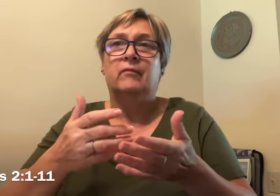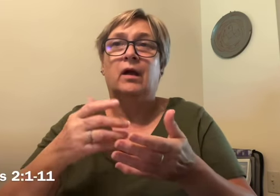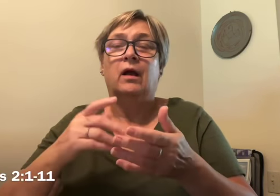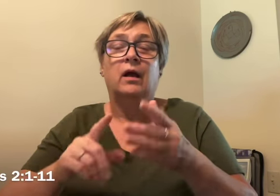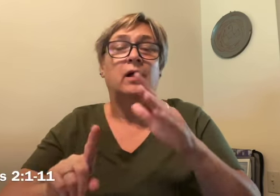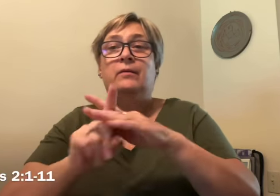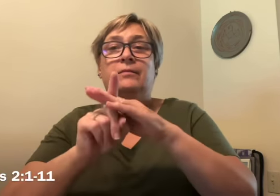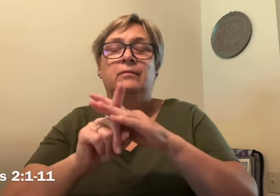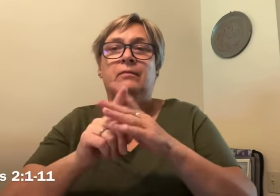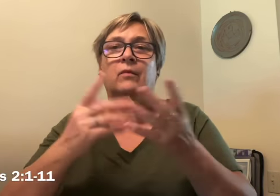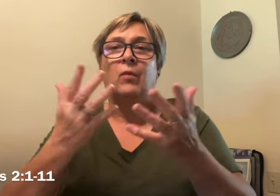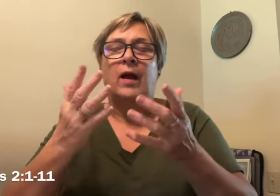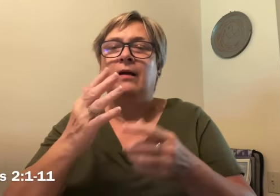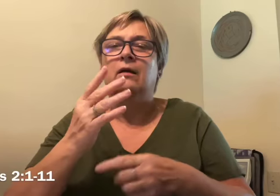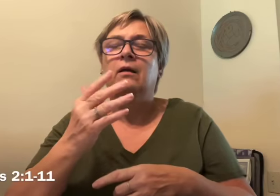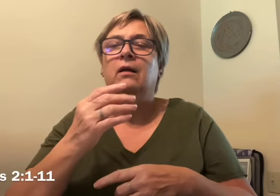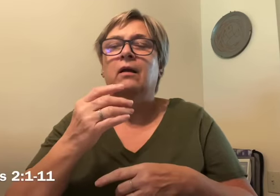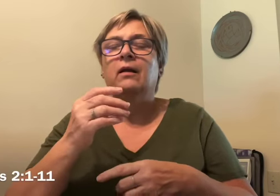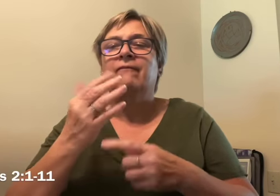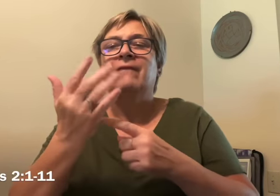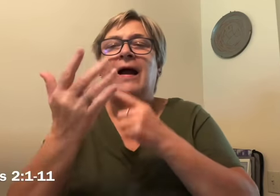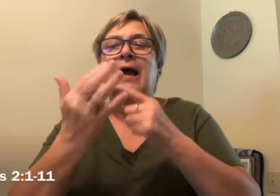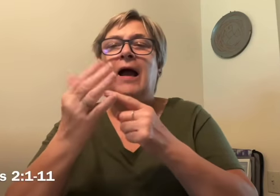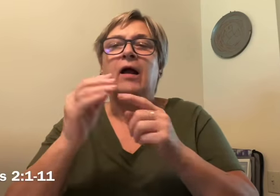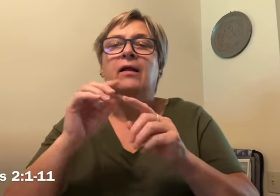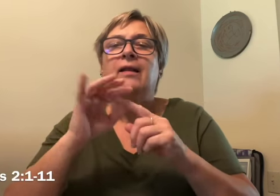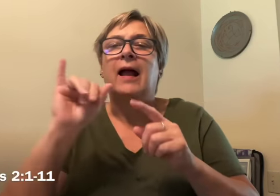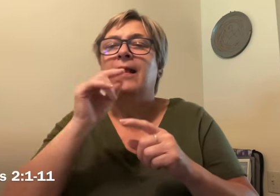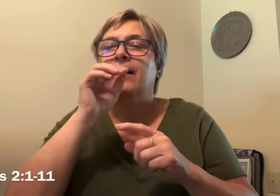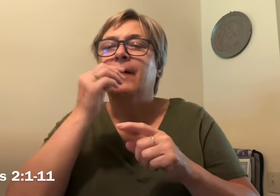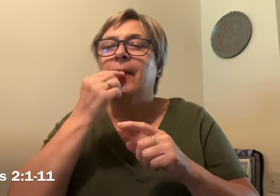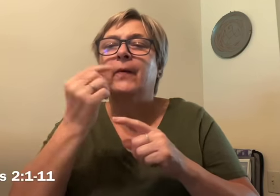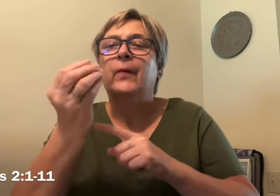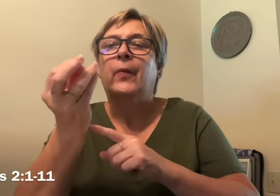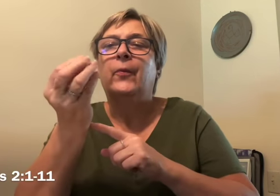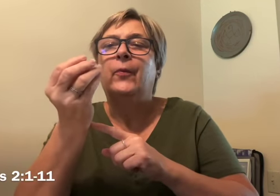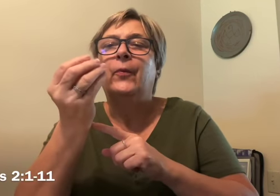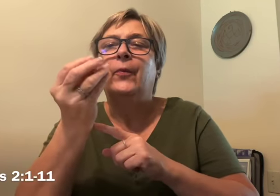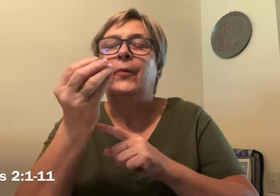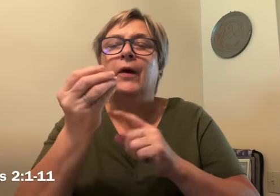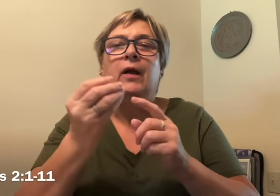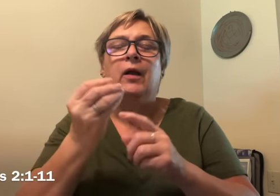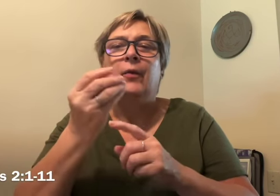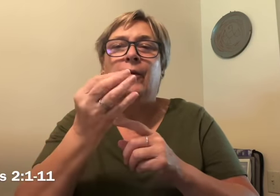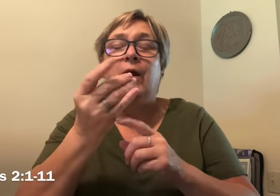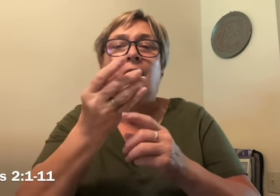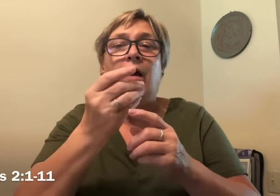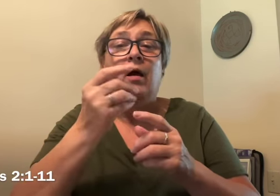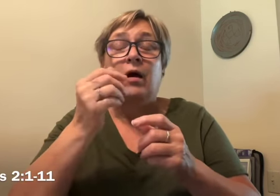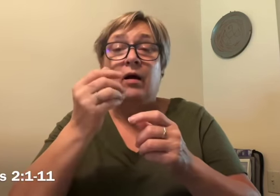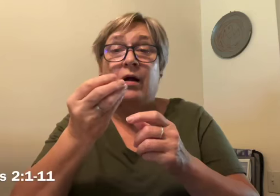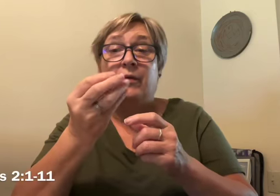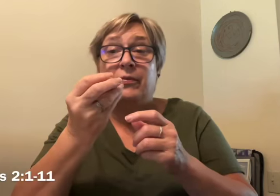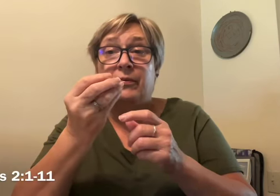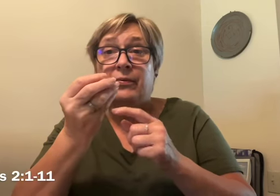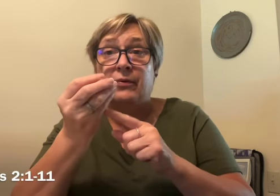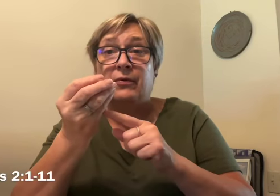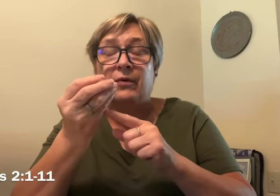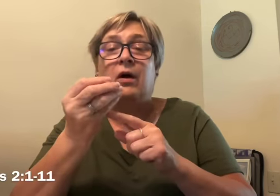tongues as of fire which parted and came to rest on each